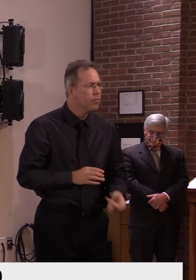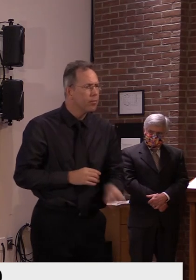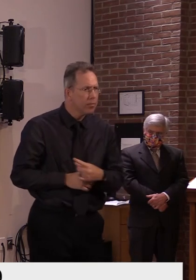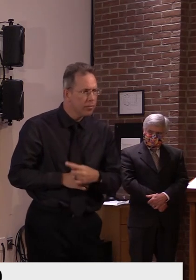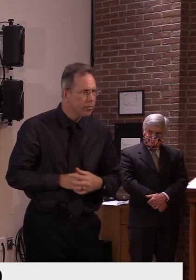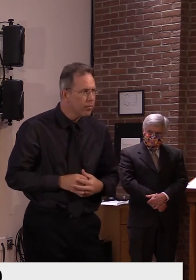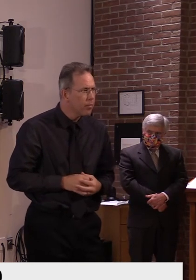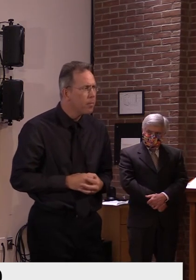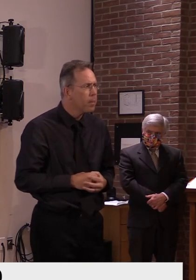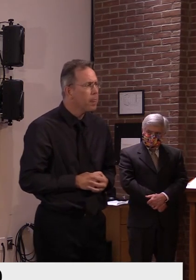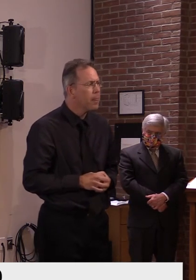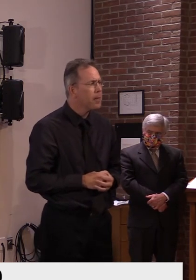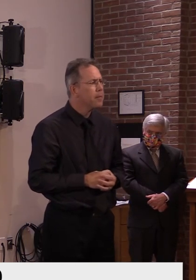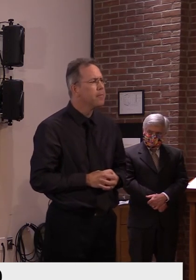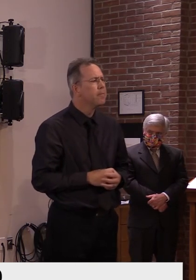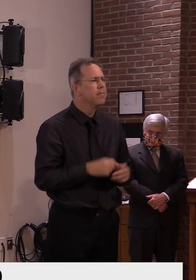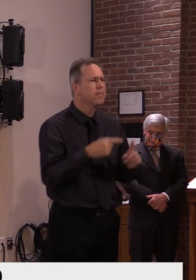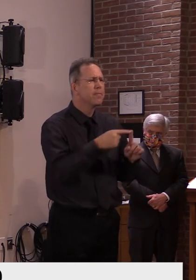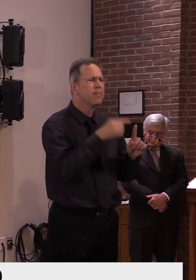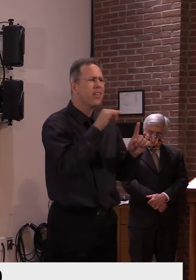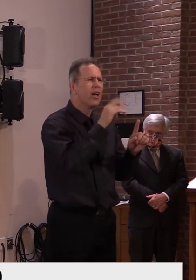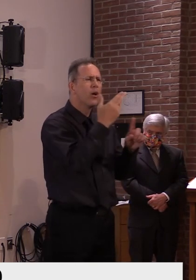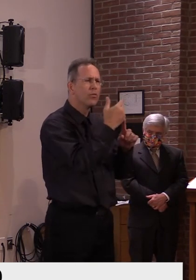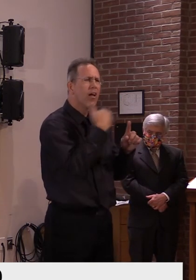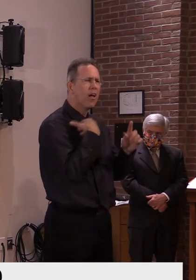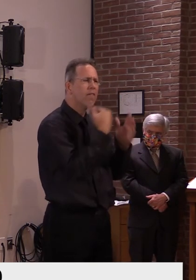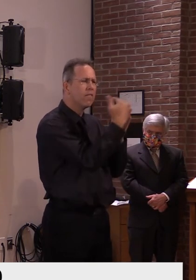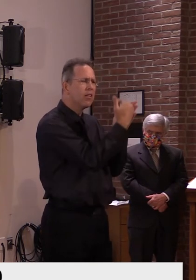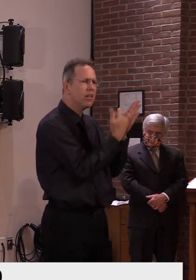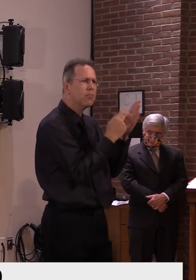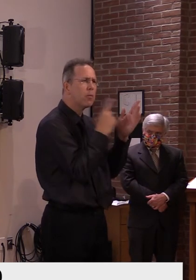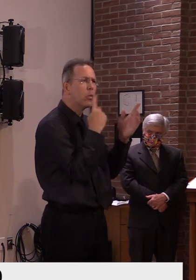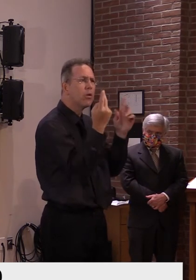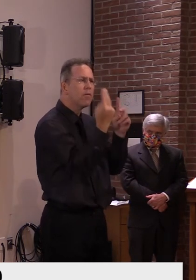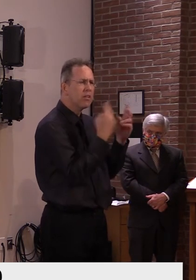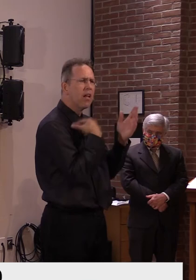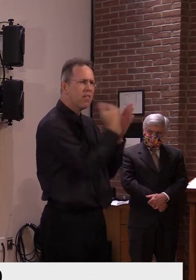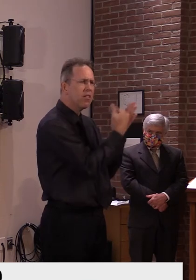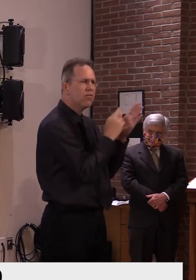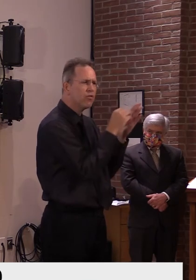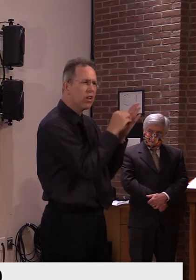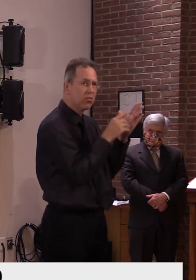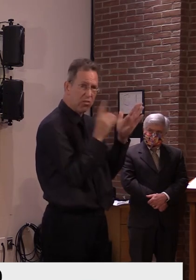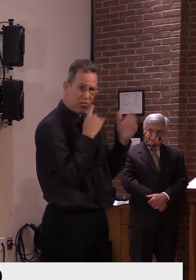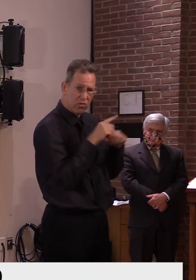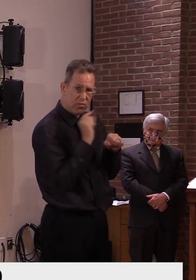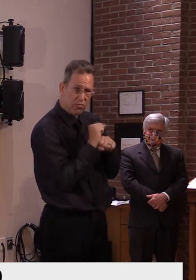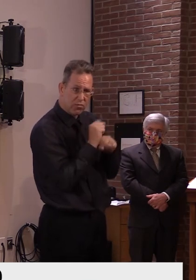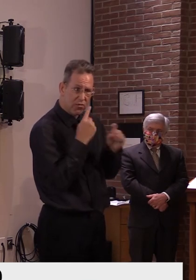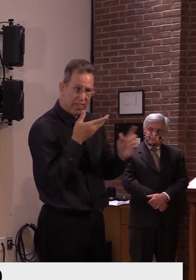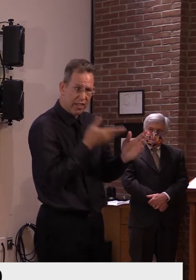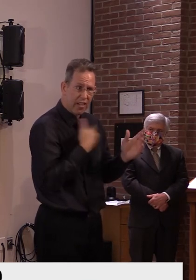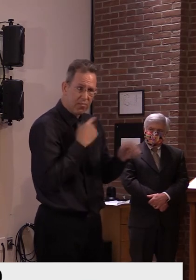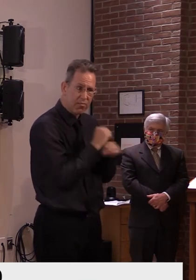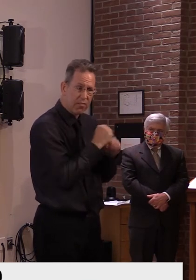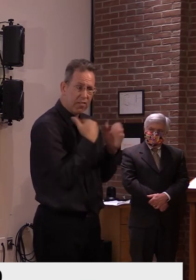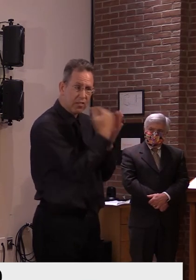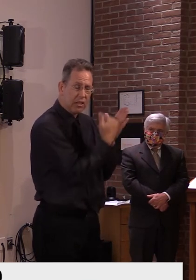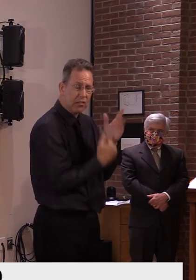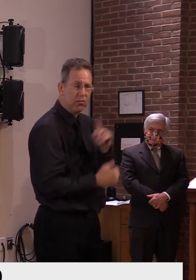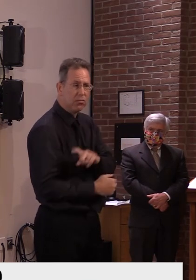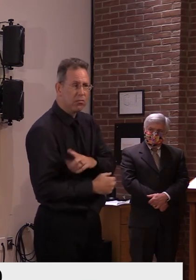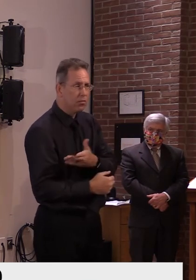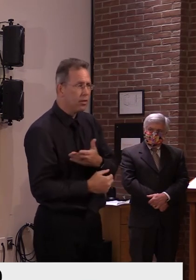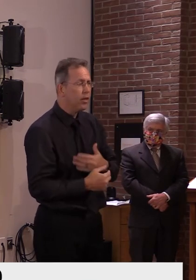are in, they are in compliance and I'm wondering if you think about that? Well, again, you know, it's one of the strategies that's on the table, uh,